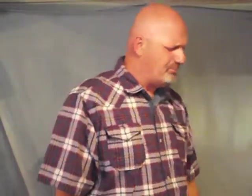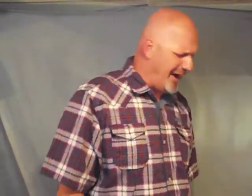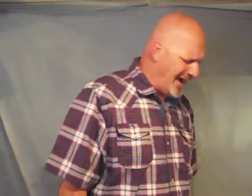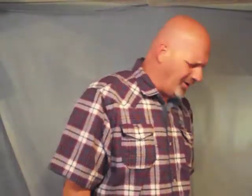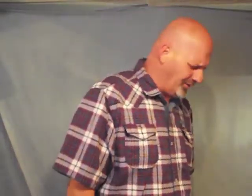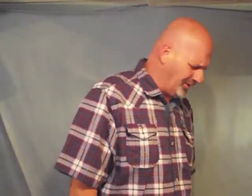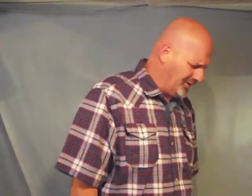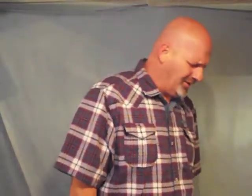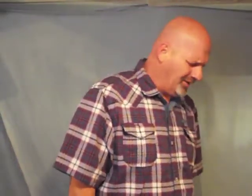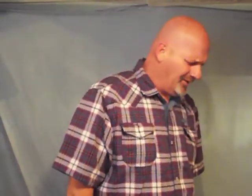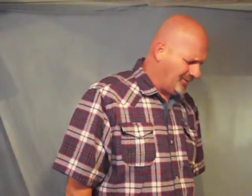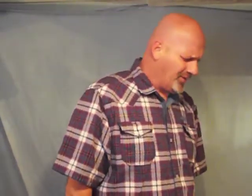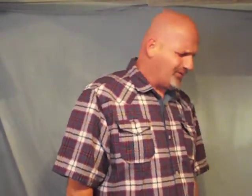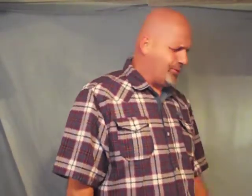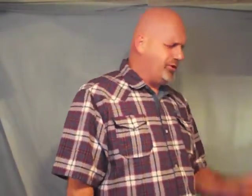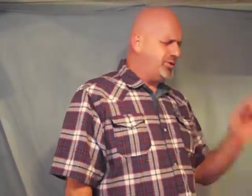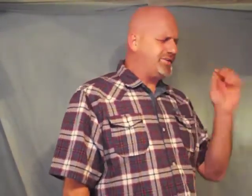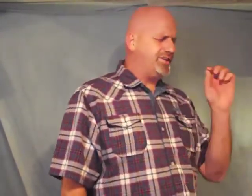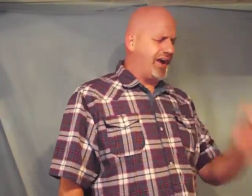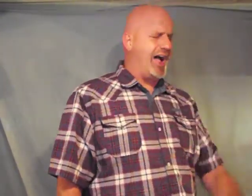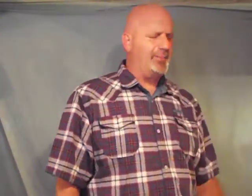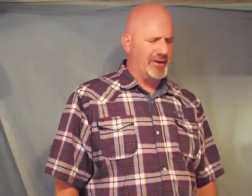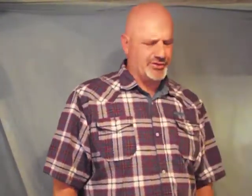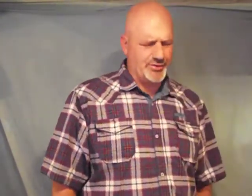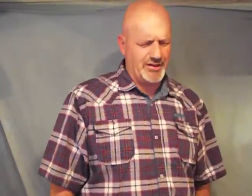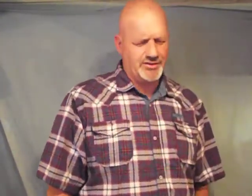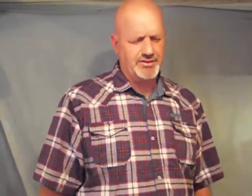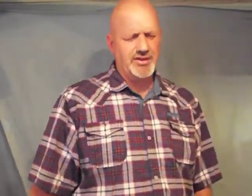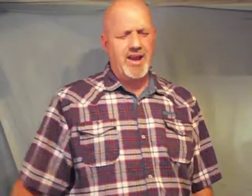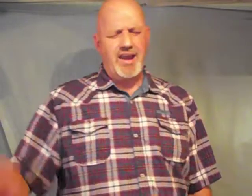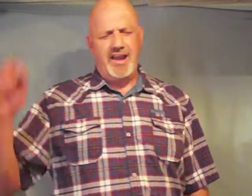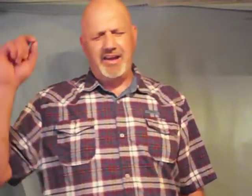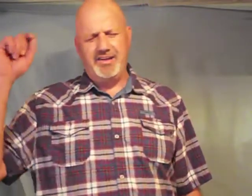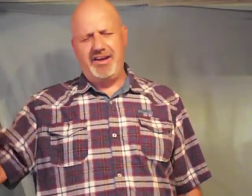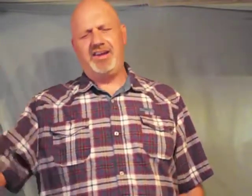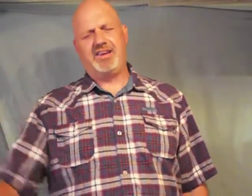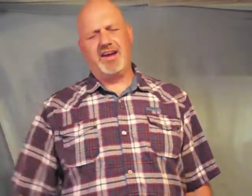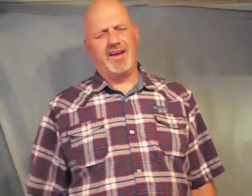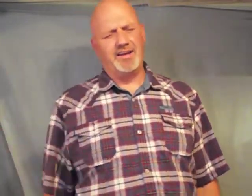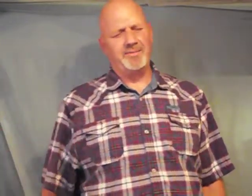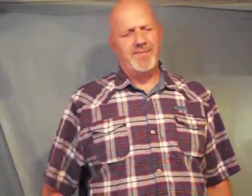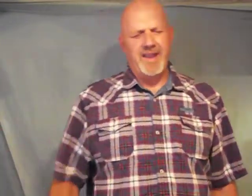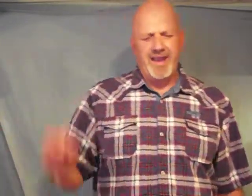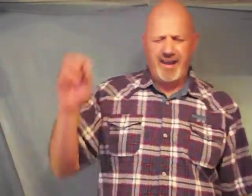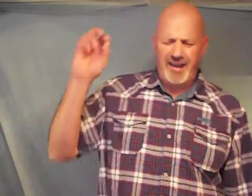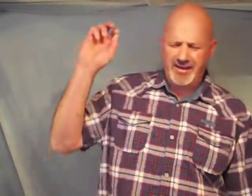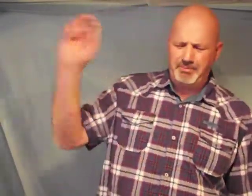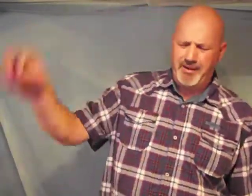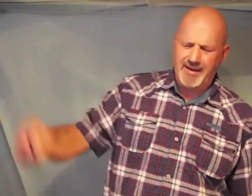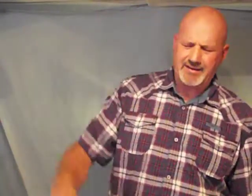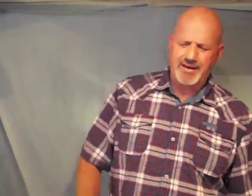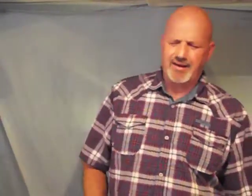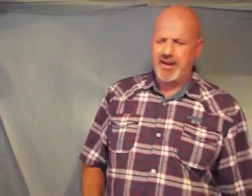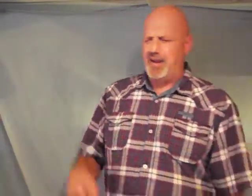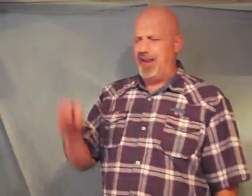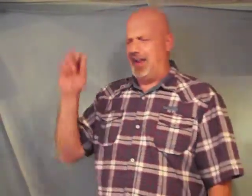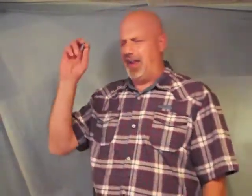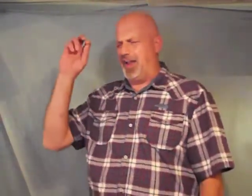bound from using time constrictions in detailing and depicting and